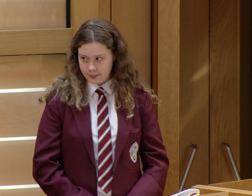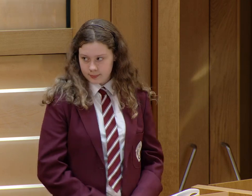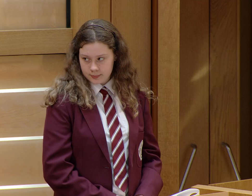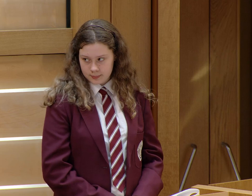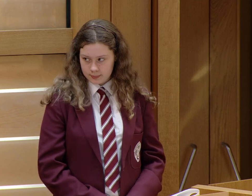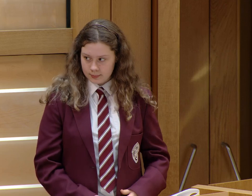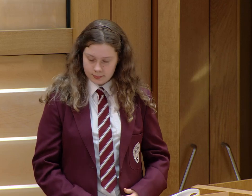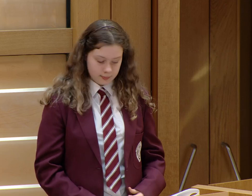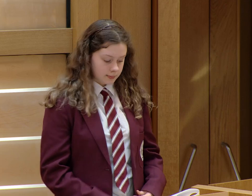in her house overnight.